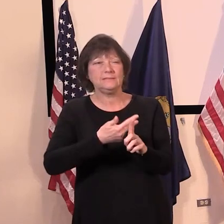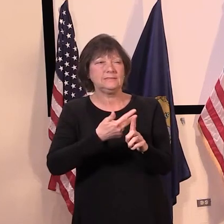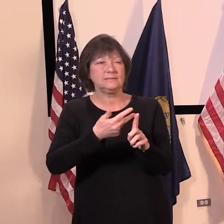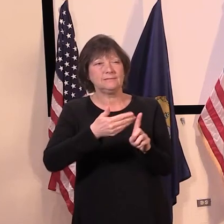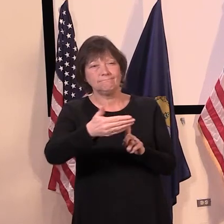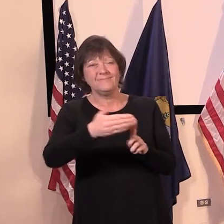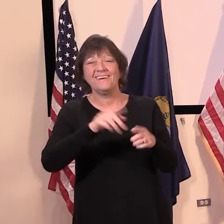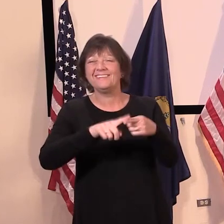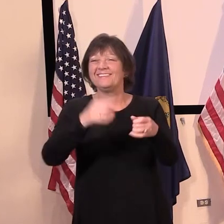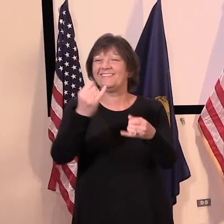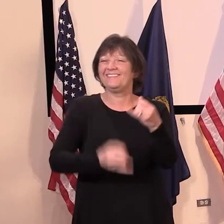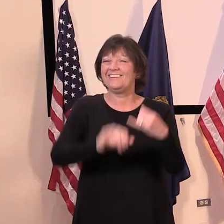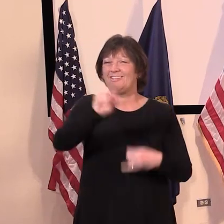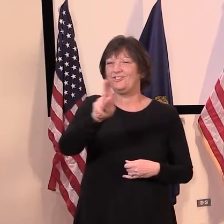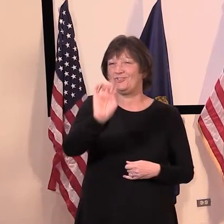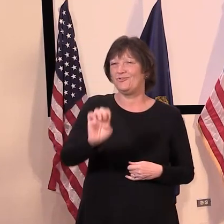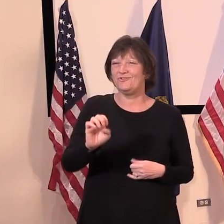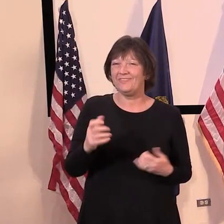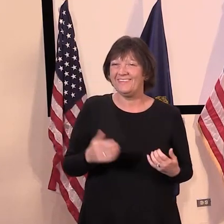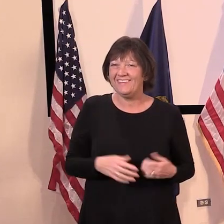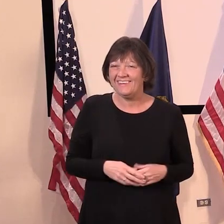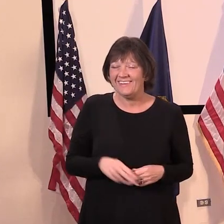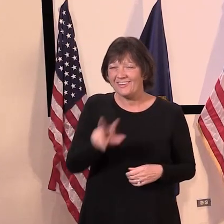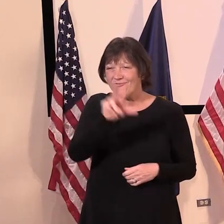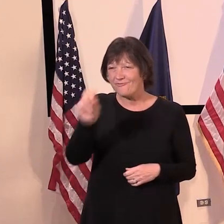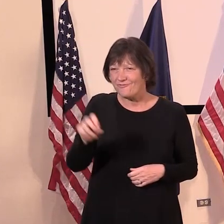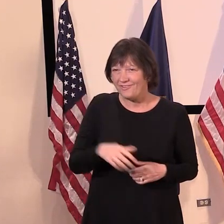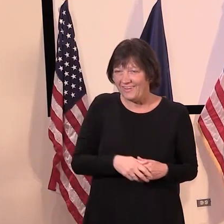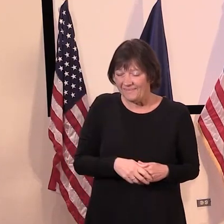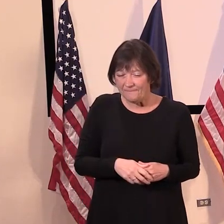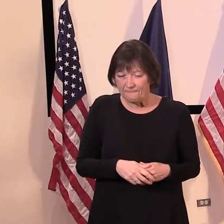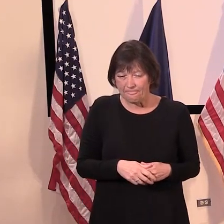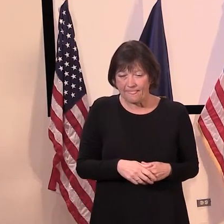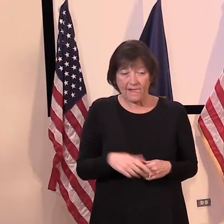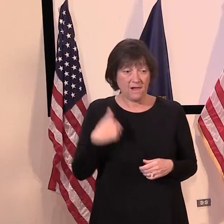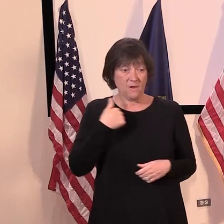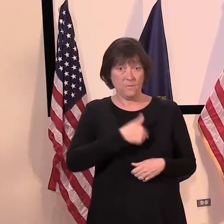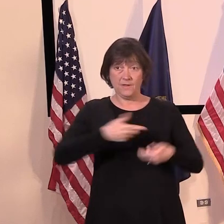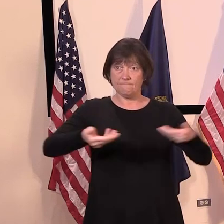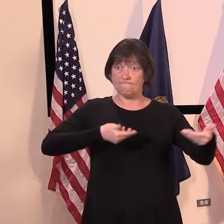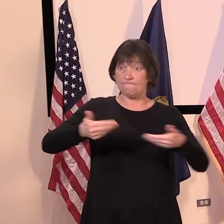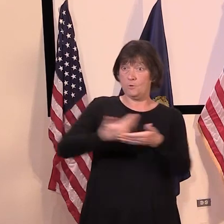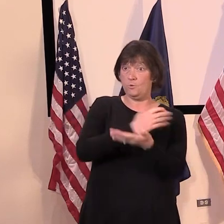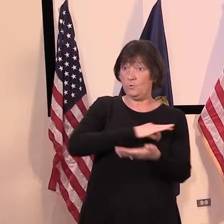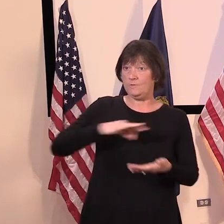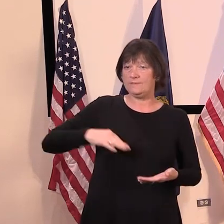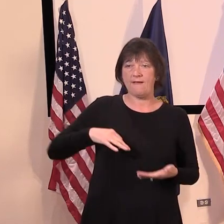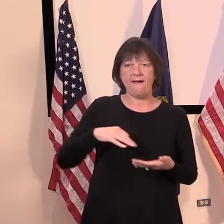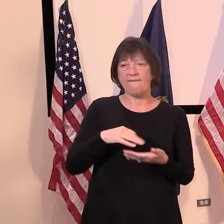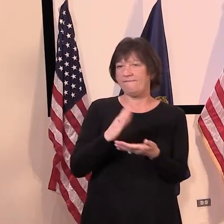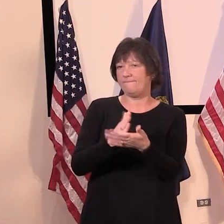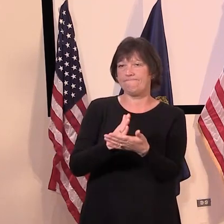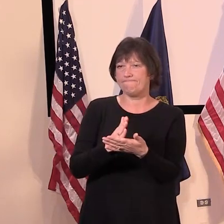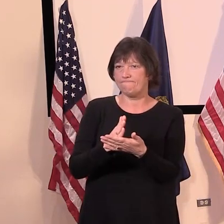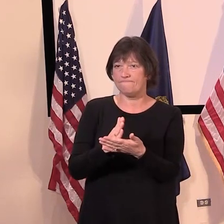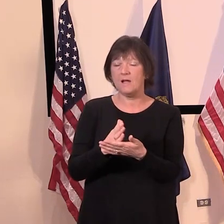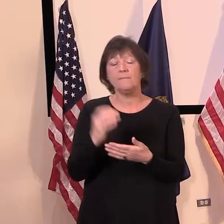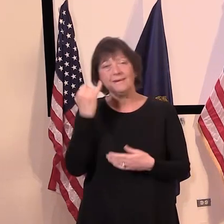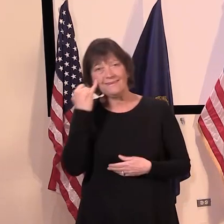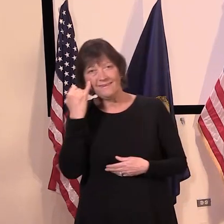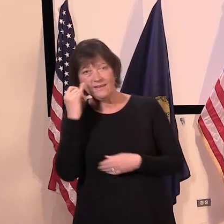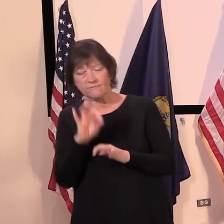months now, or nearly two months, uh, a hiring freeze, um, for other than non-essential or critical employees,